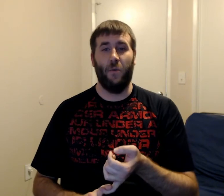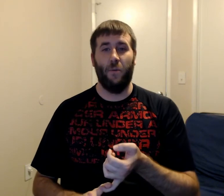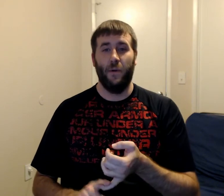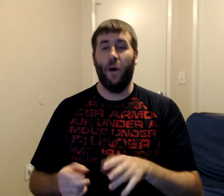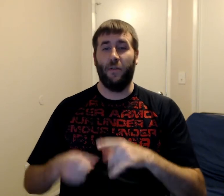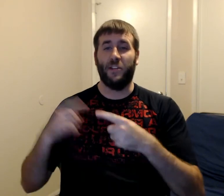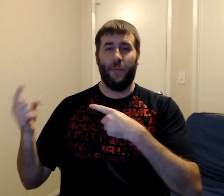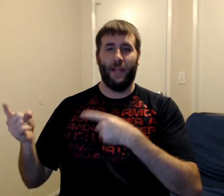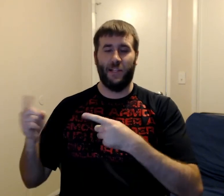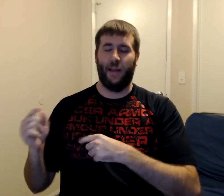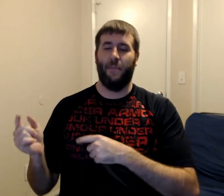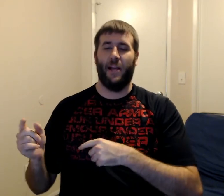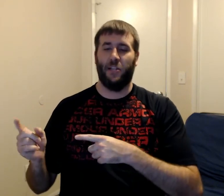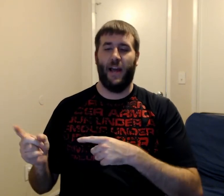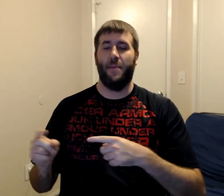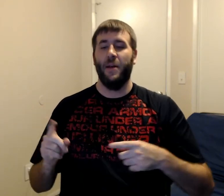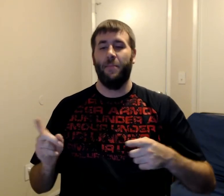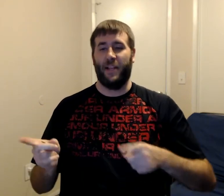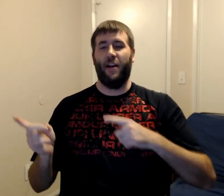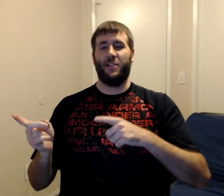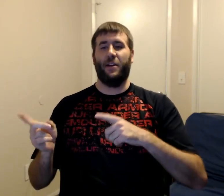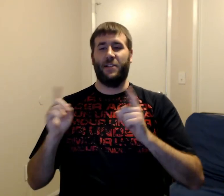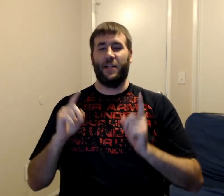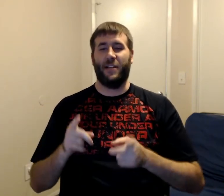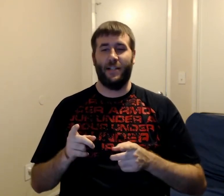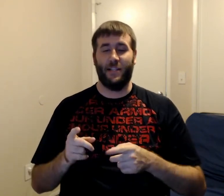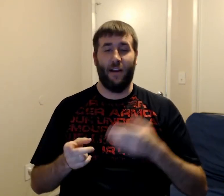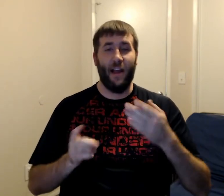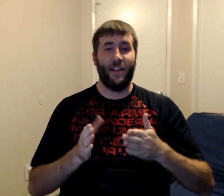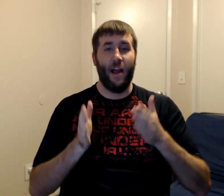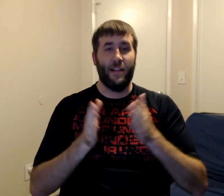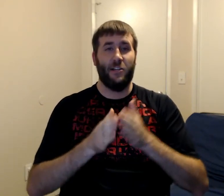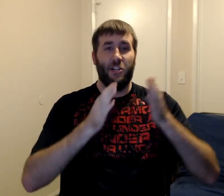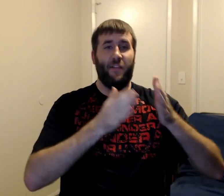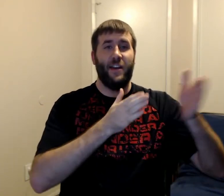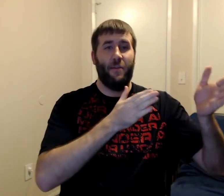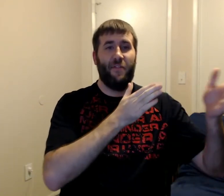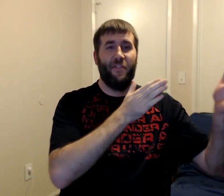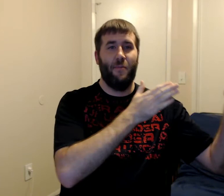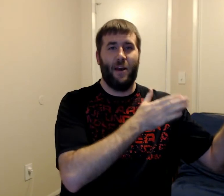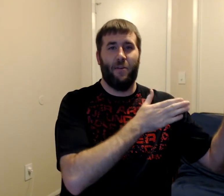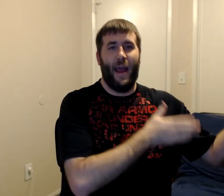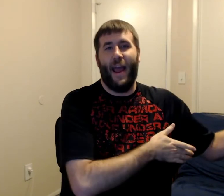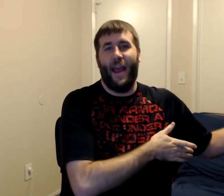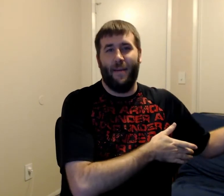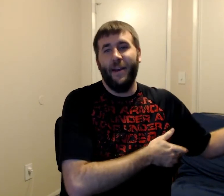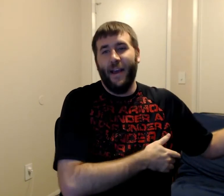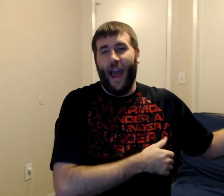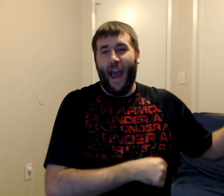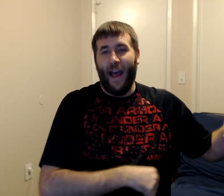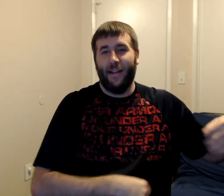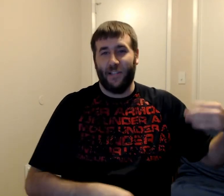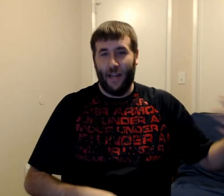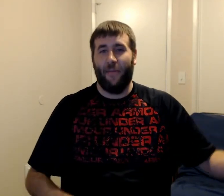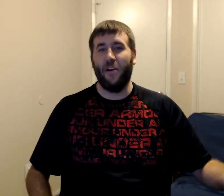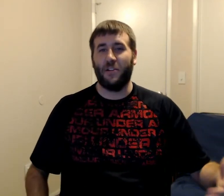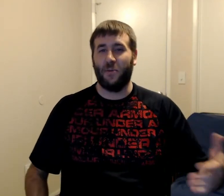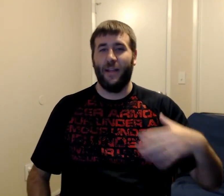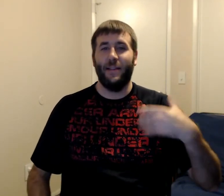well this would be the second match of that but they also had the six sides of steel i thought this should have ended with full metal mayhem at slammerversary then